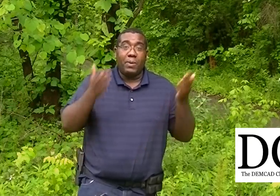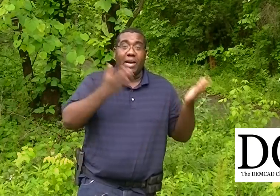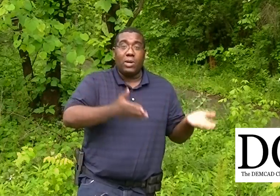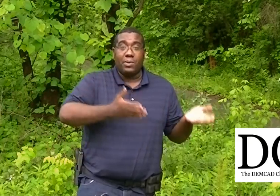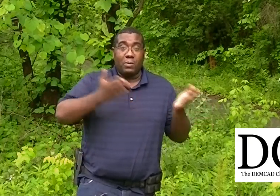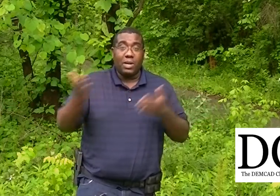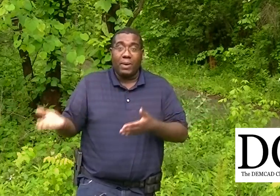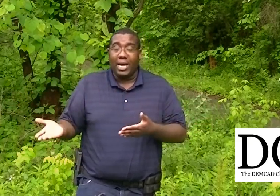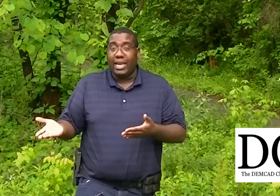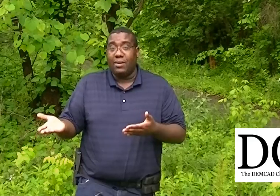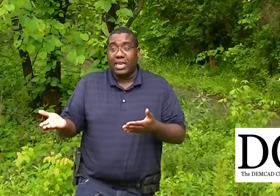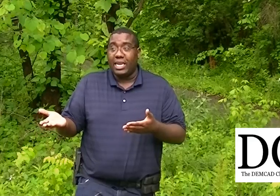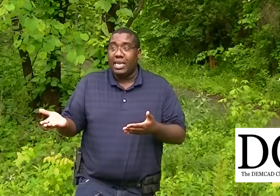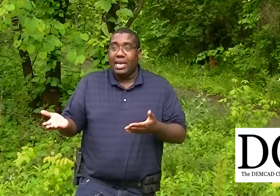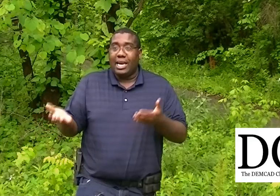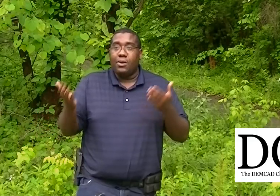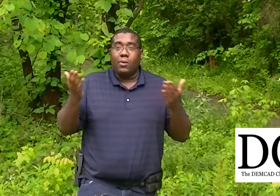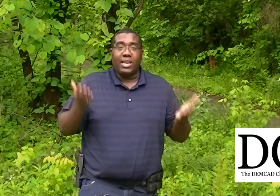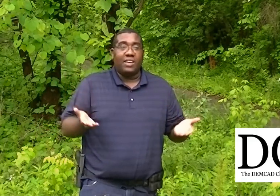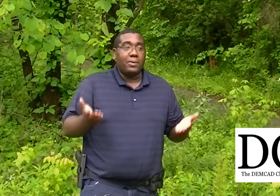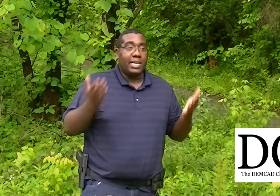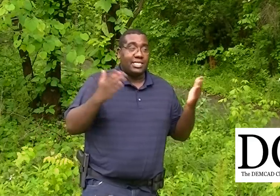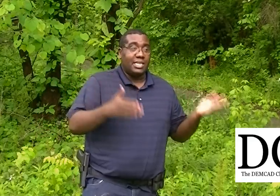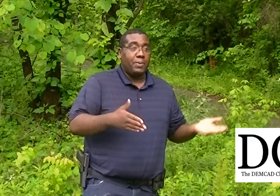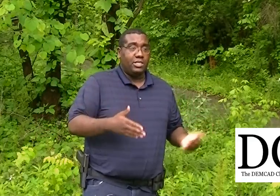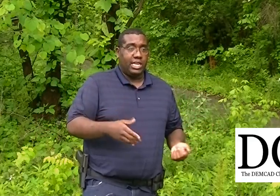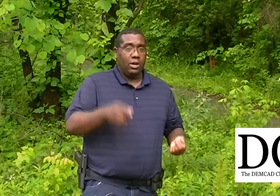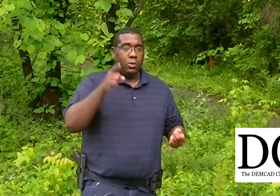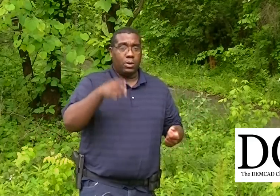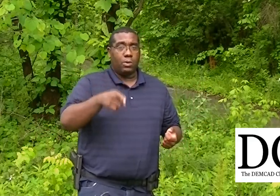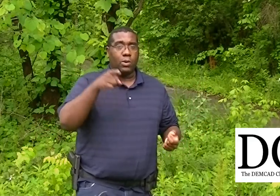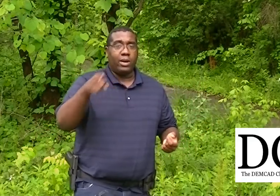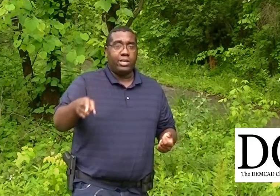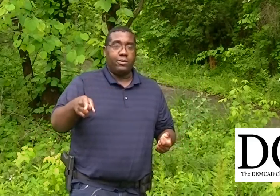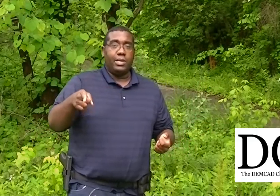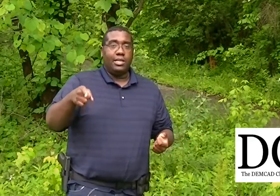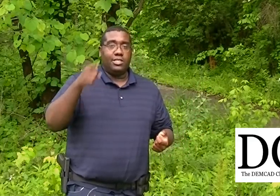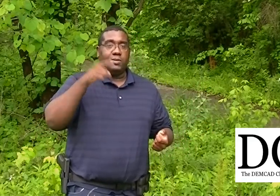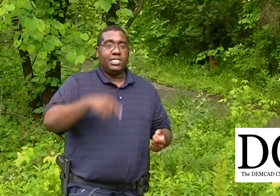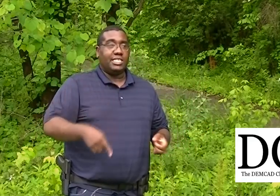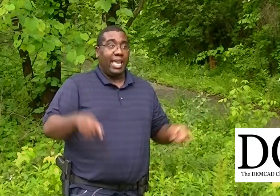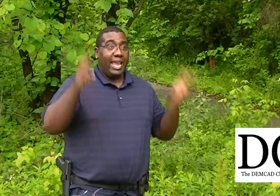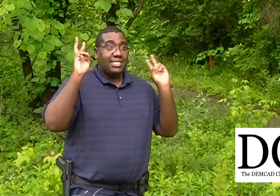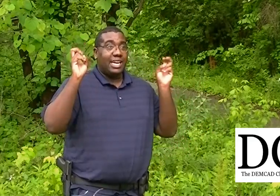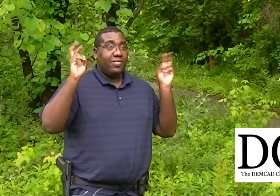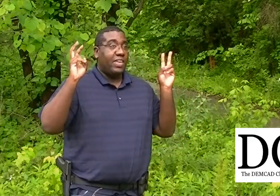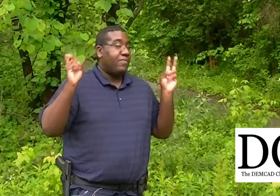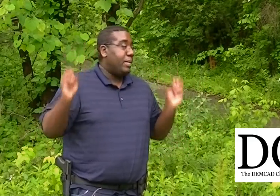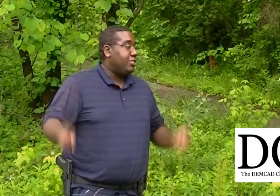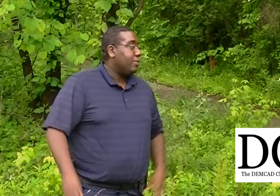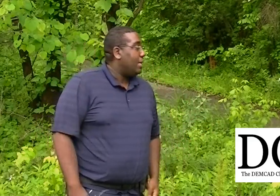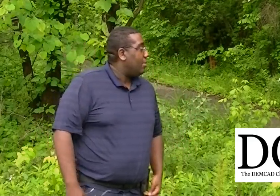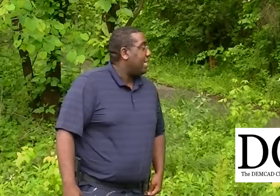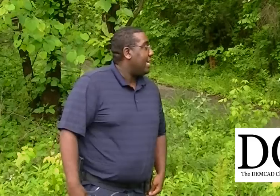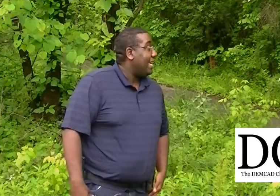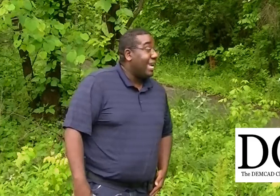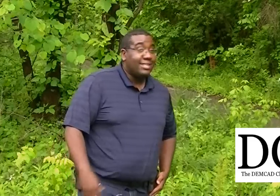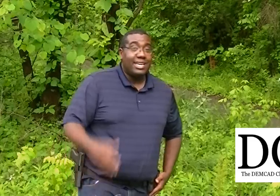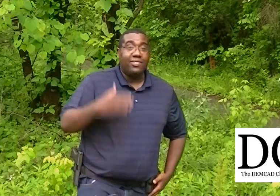buy whatever they want to buy, okay? I don't know why the government has to step in and say, we're going to require you to do this as an anti-theft measure. Well, okay, an anti